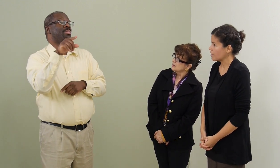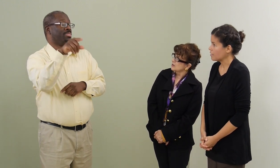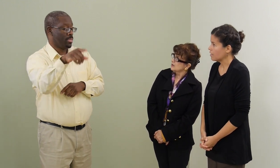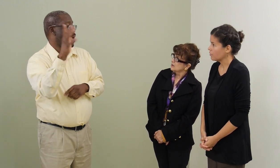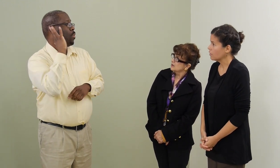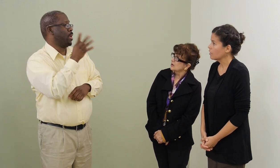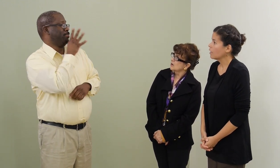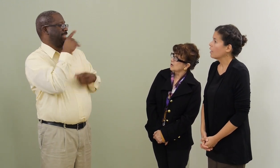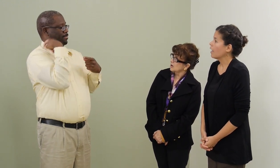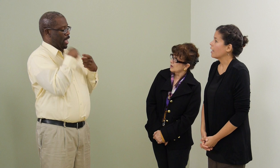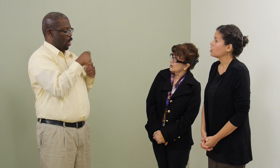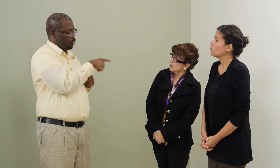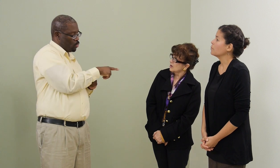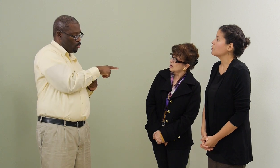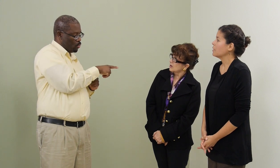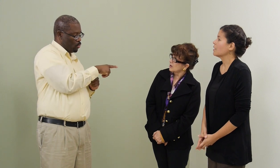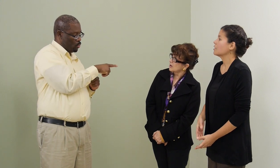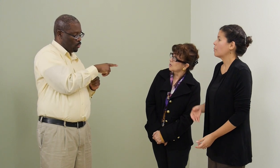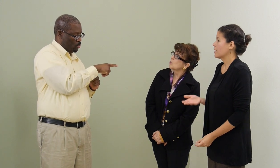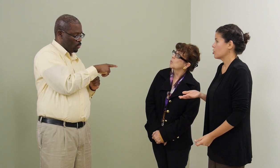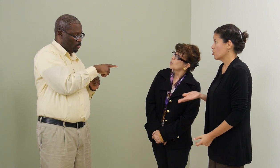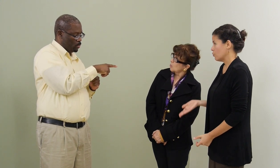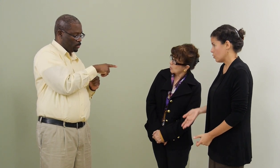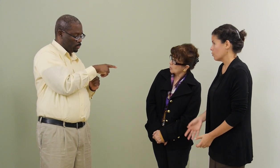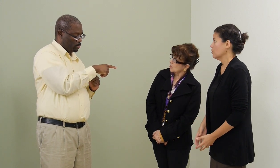ASL, and she will be speaking in Spanish to you.